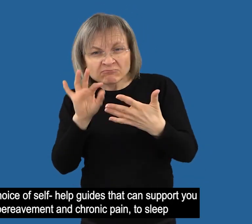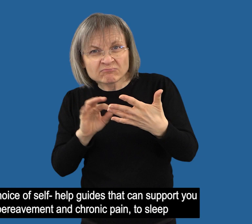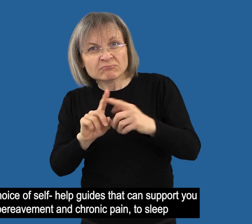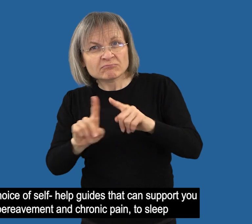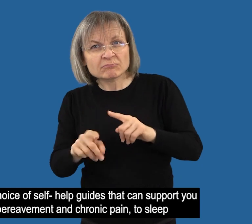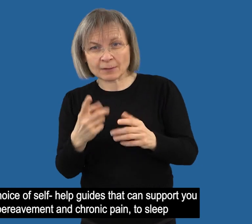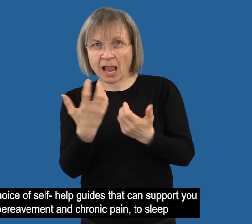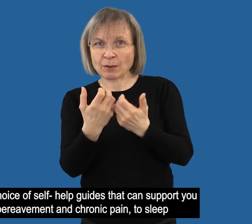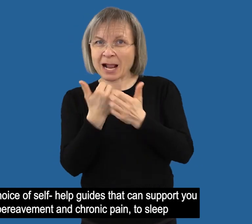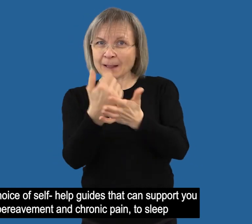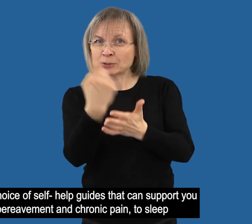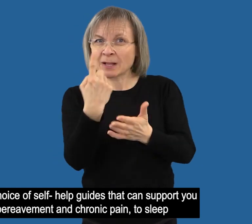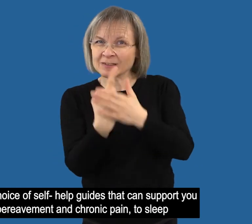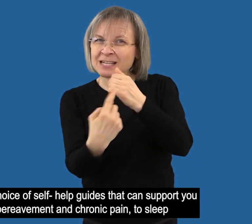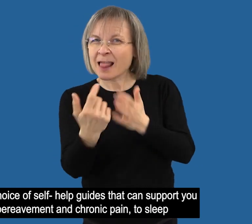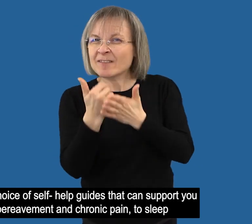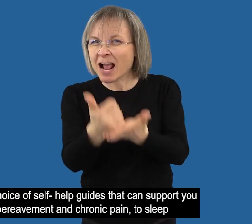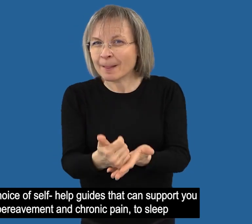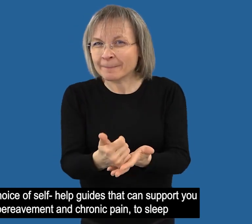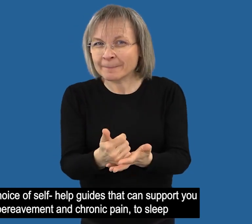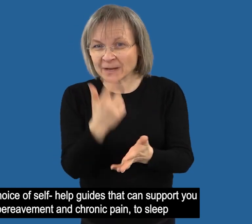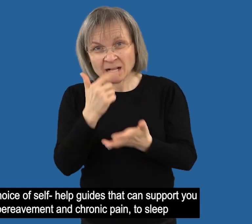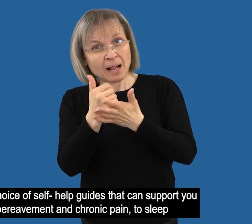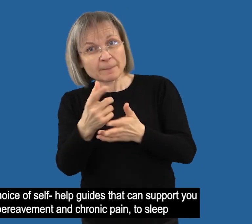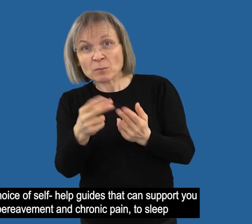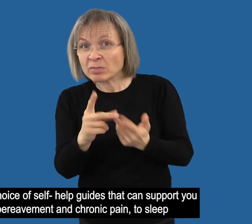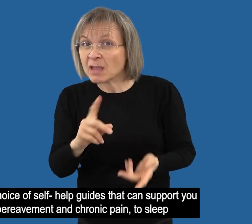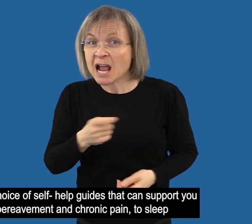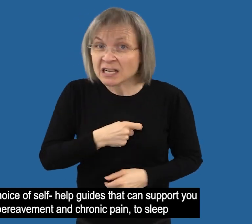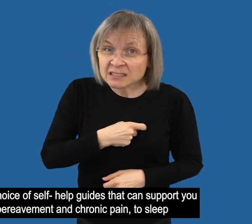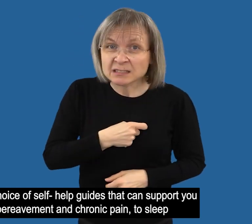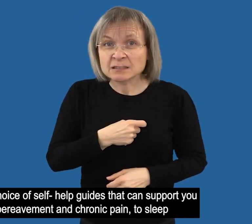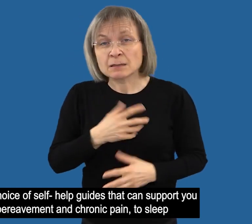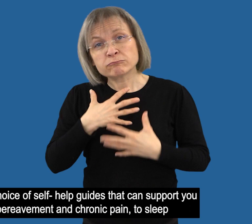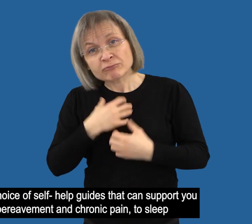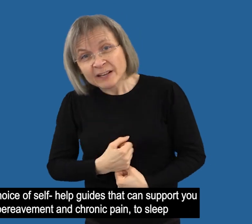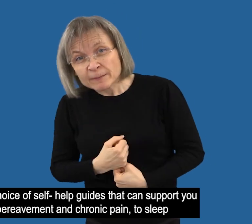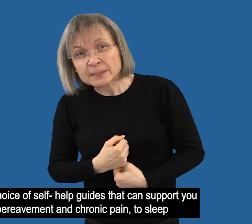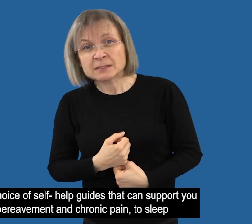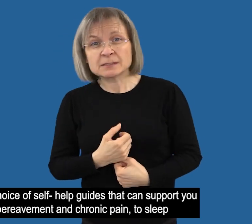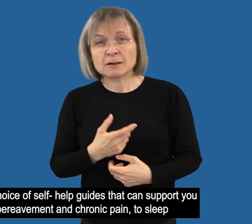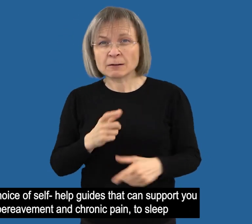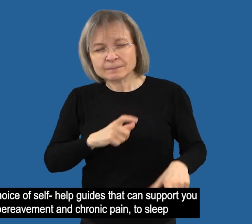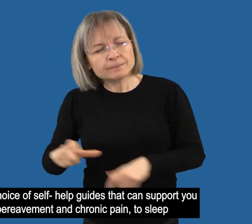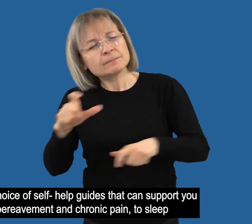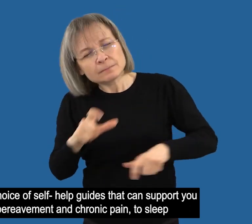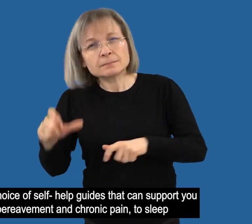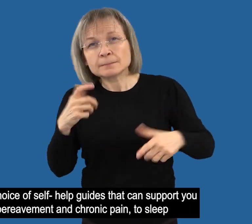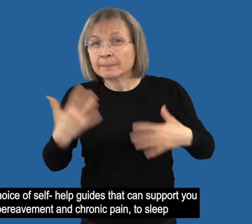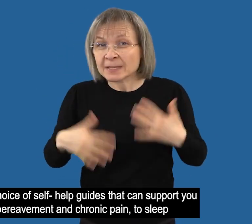You will also find a choice of self-help guides that can support you with anxiety, bereavement and chronic pain, to